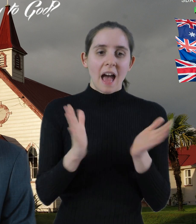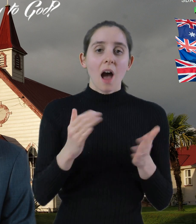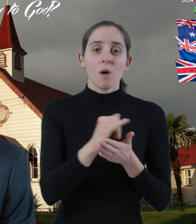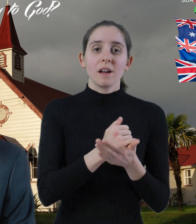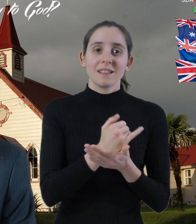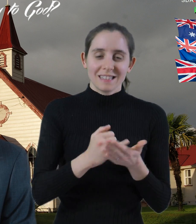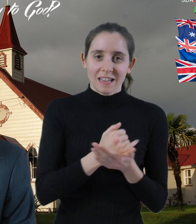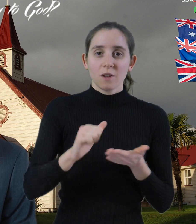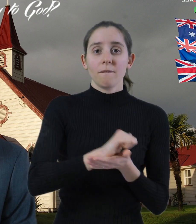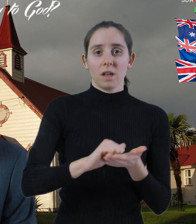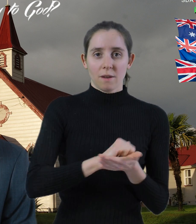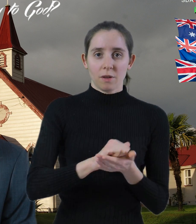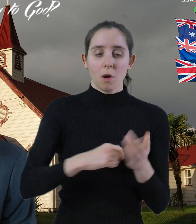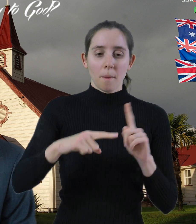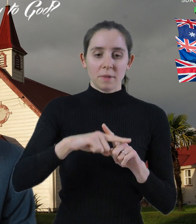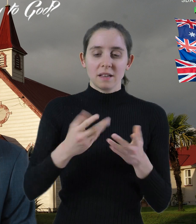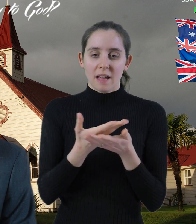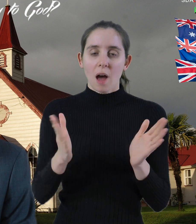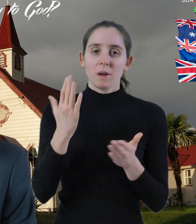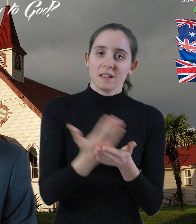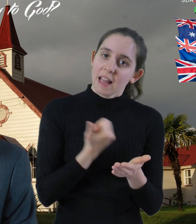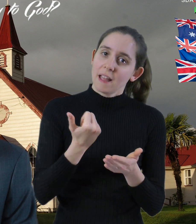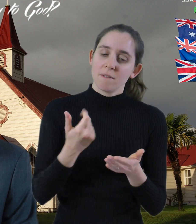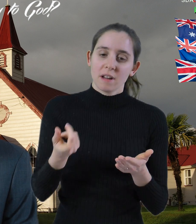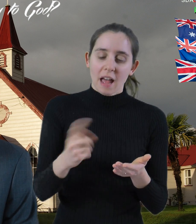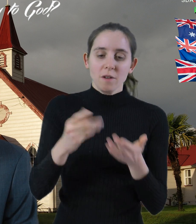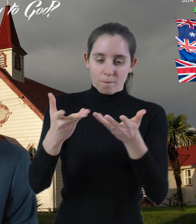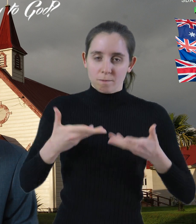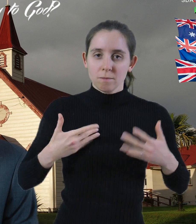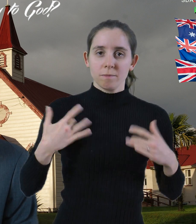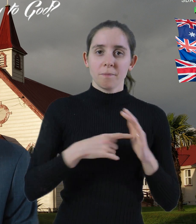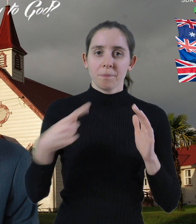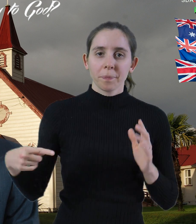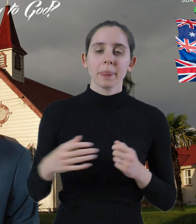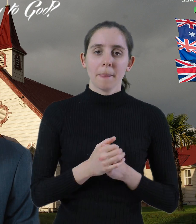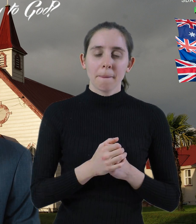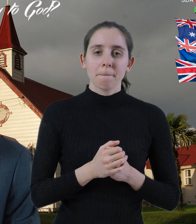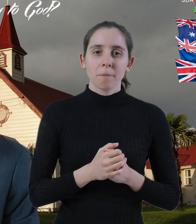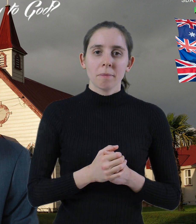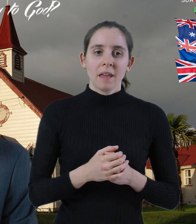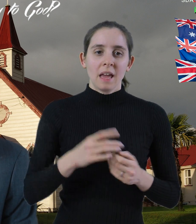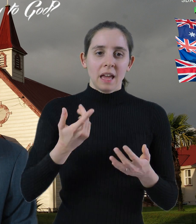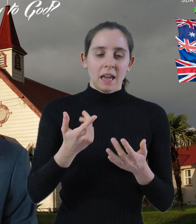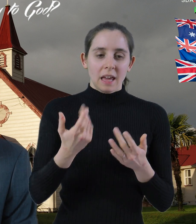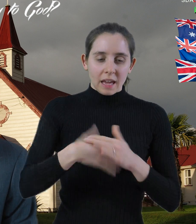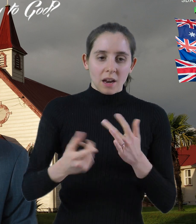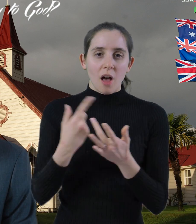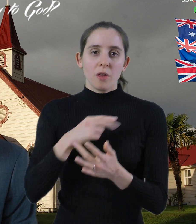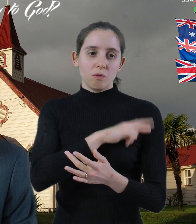are forgiven and how we are saved and have eternal life. In all other religions, it is through doing good